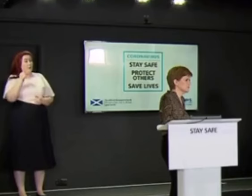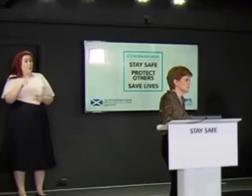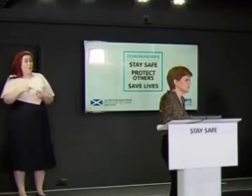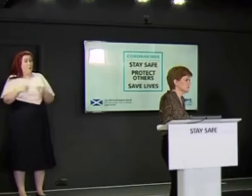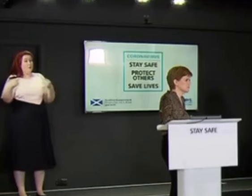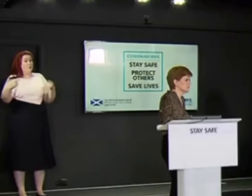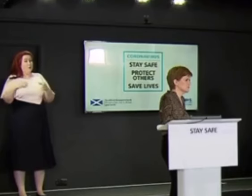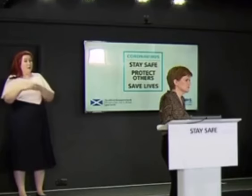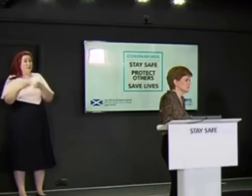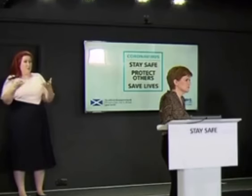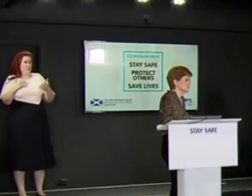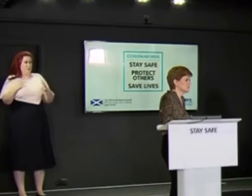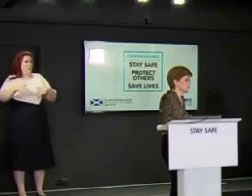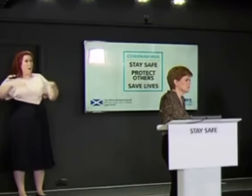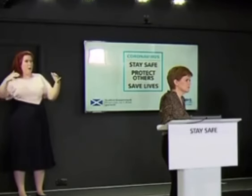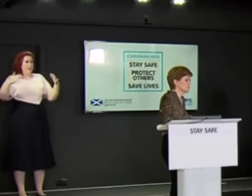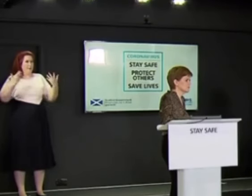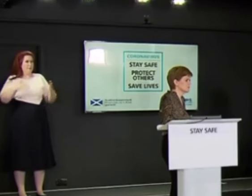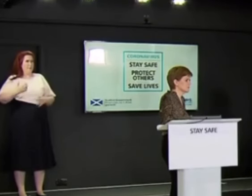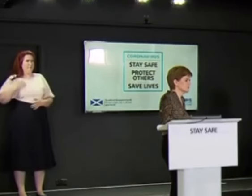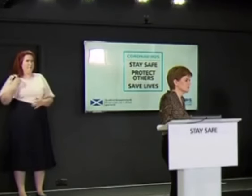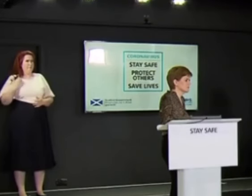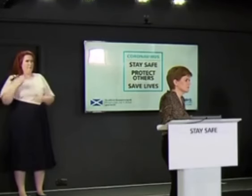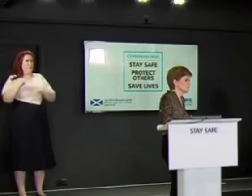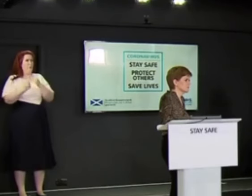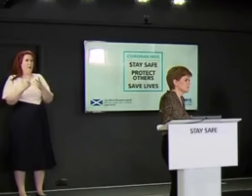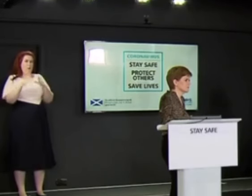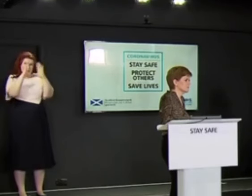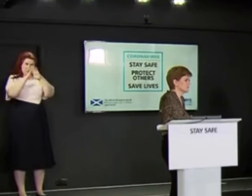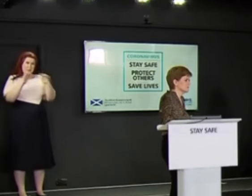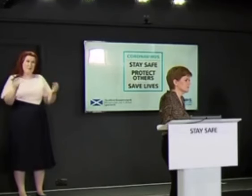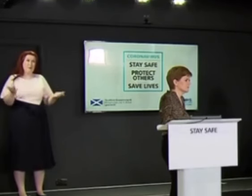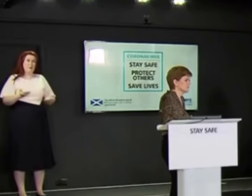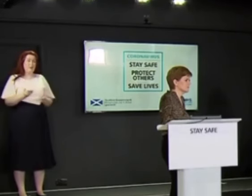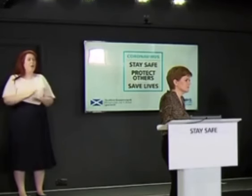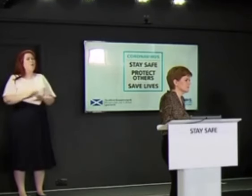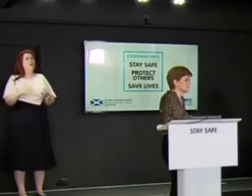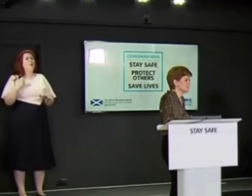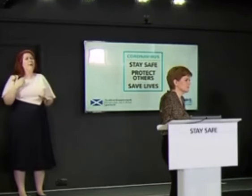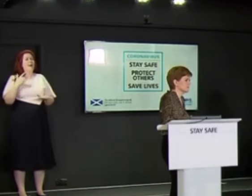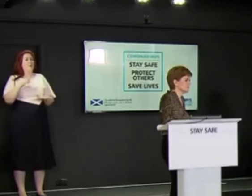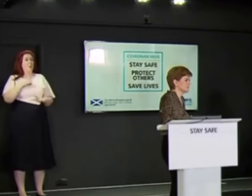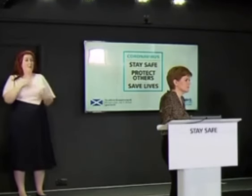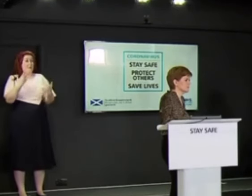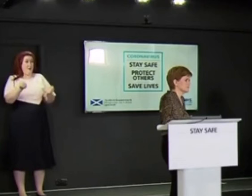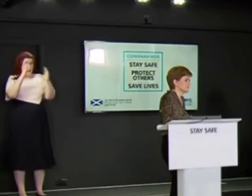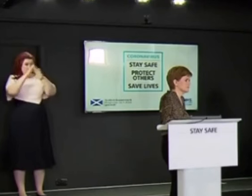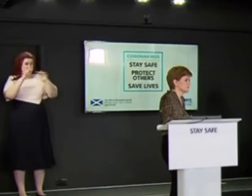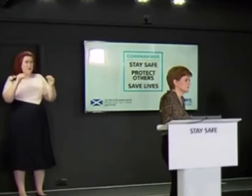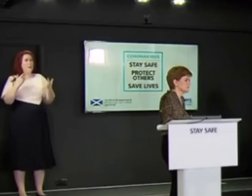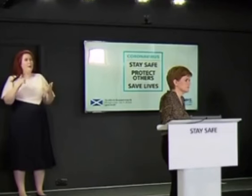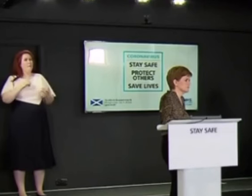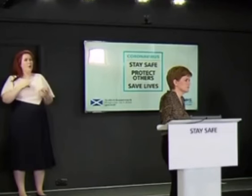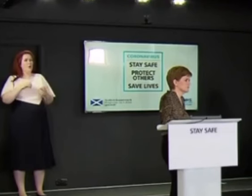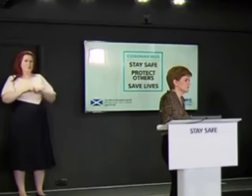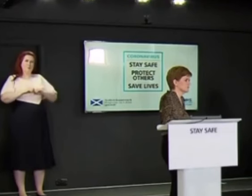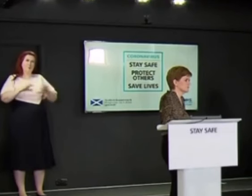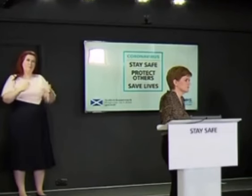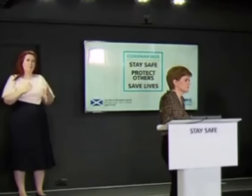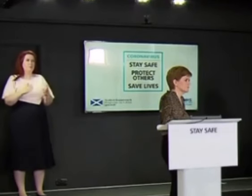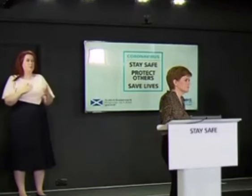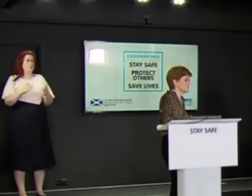complaining about these briefings themselves. Not the fact that the briefings are happening, but the fact that they're broadcast at length.